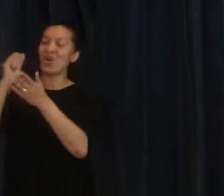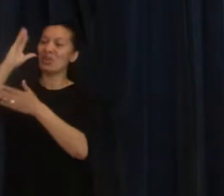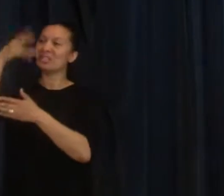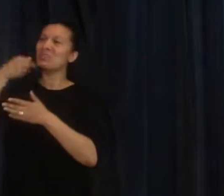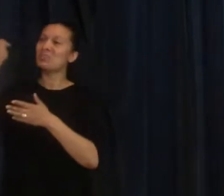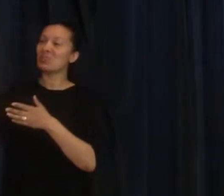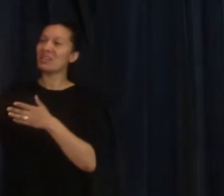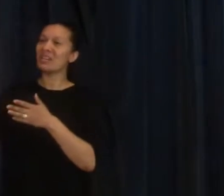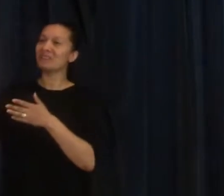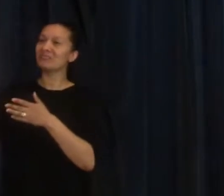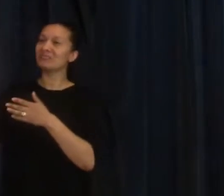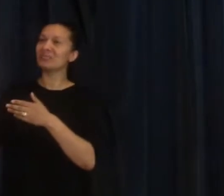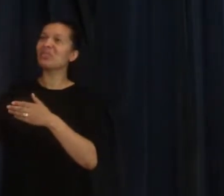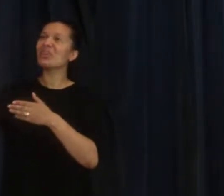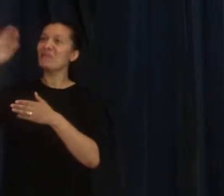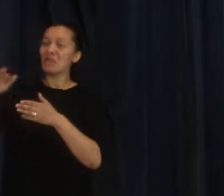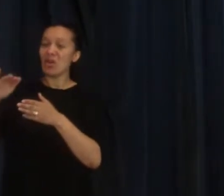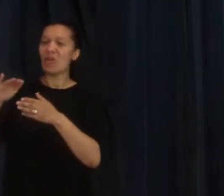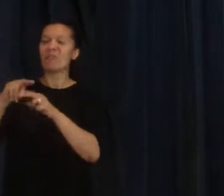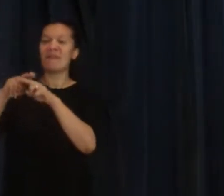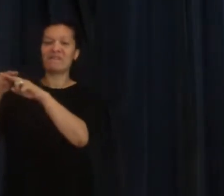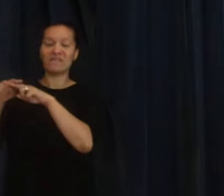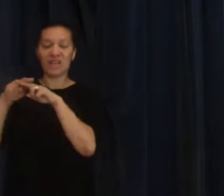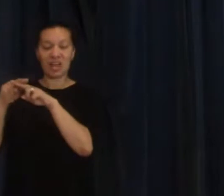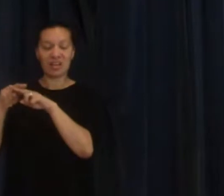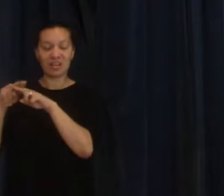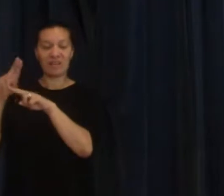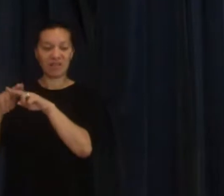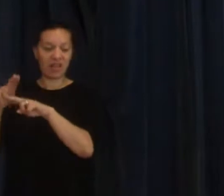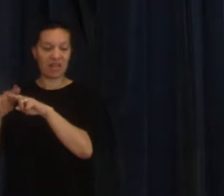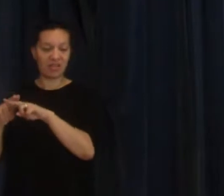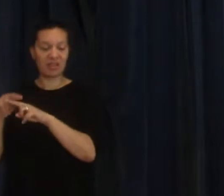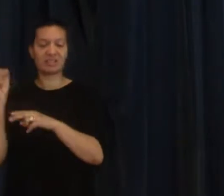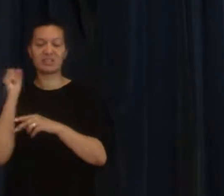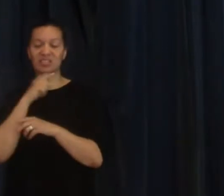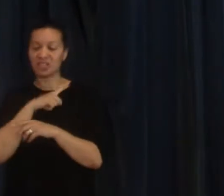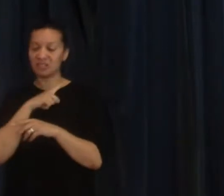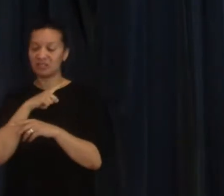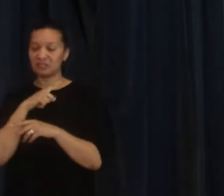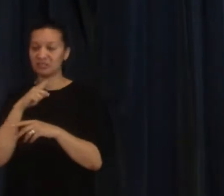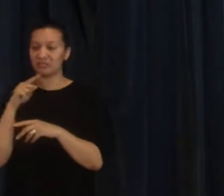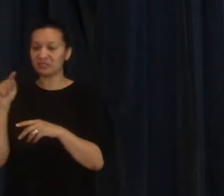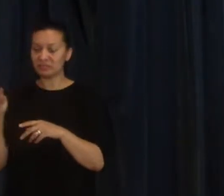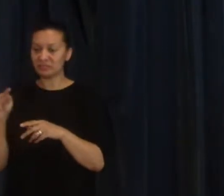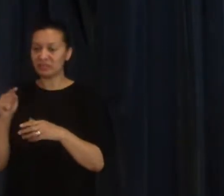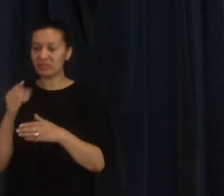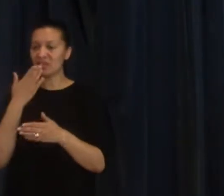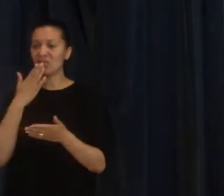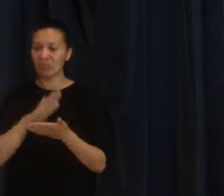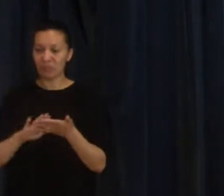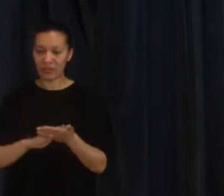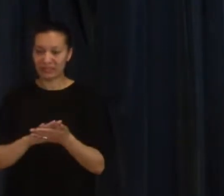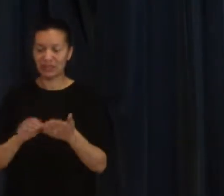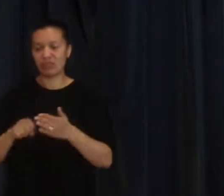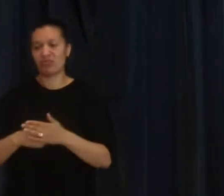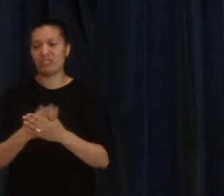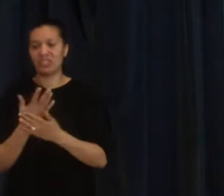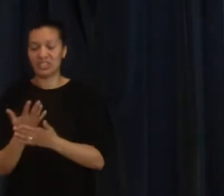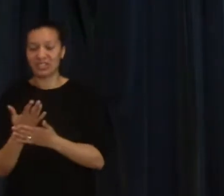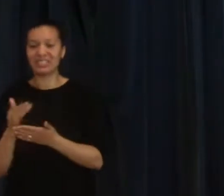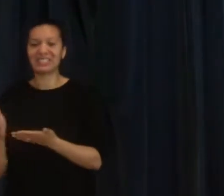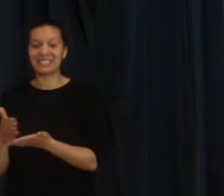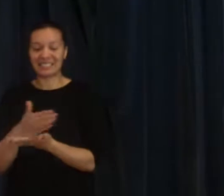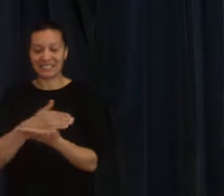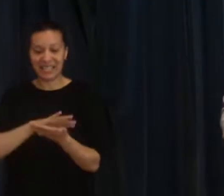proceeds from the Father and the Son and the necessity of his work in conviction of sin, repentance, regeneration and